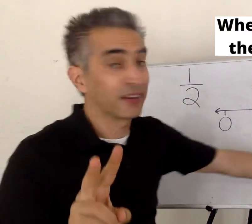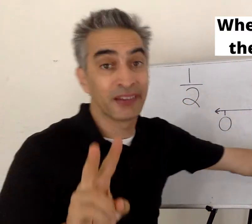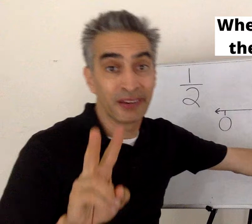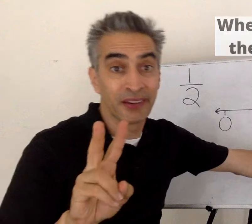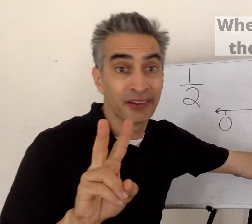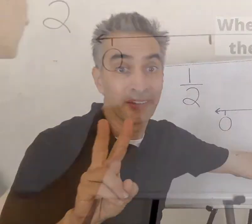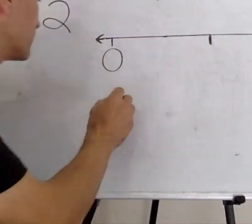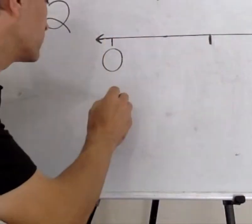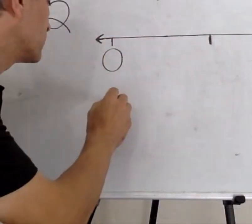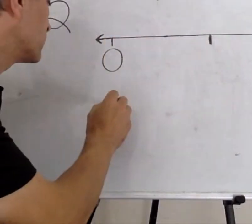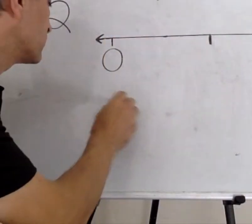and here.